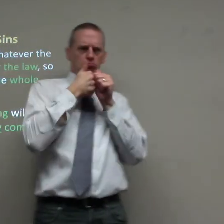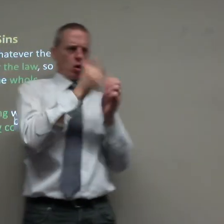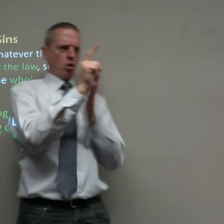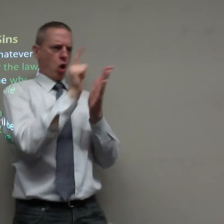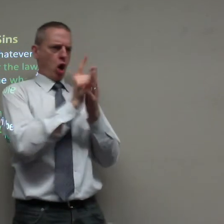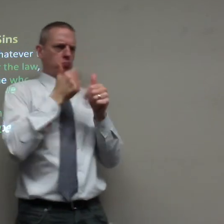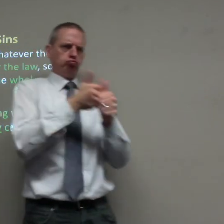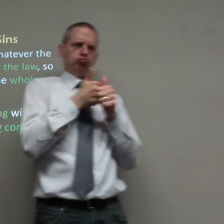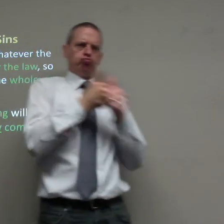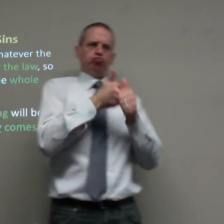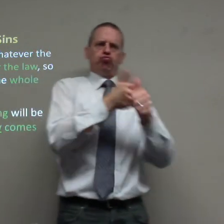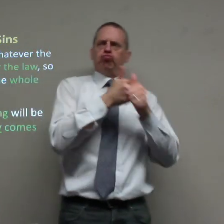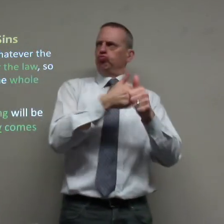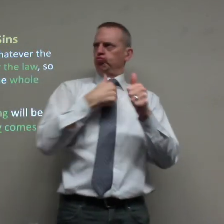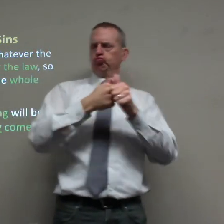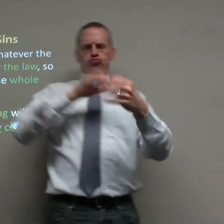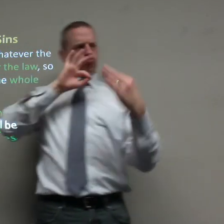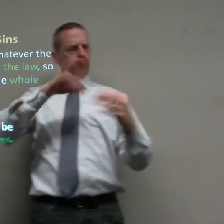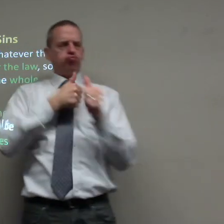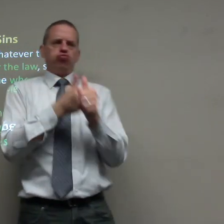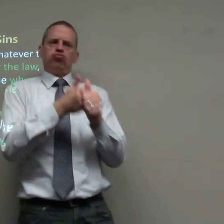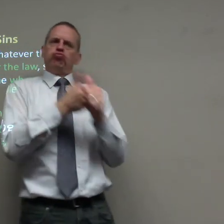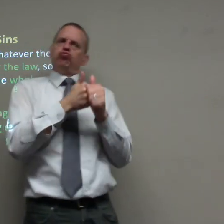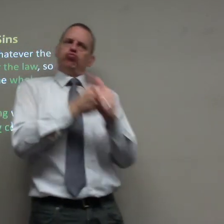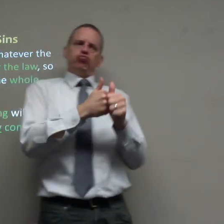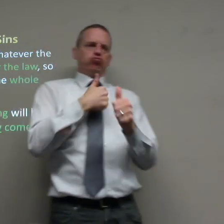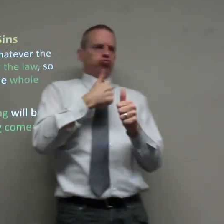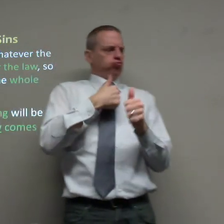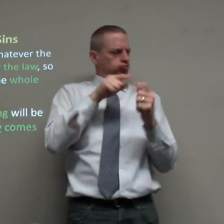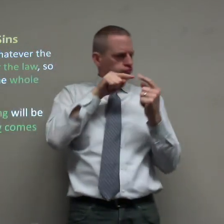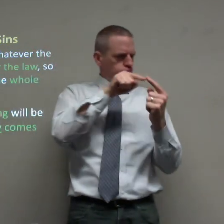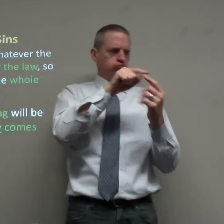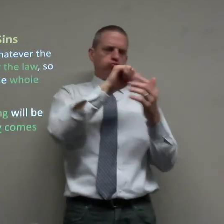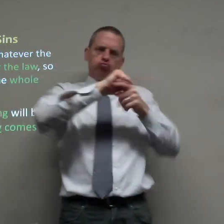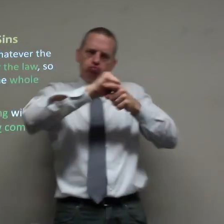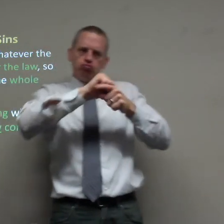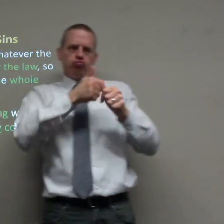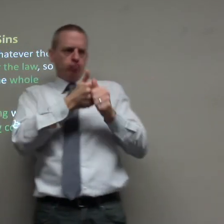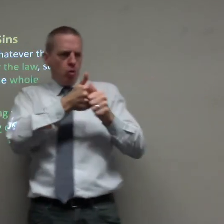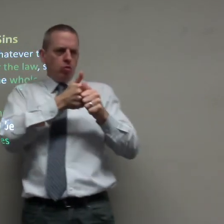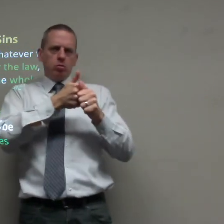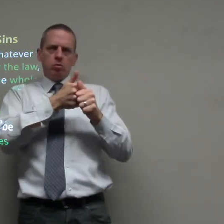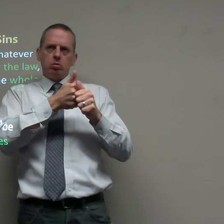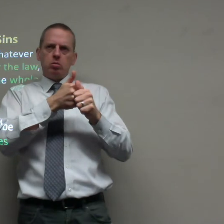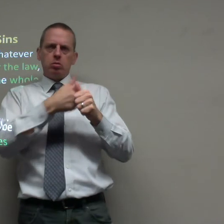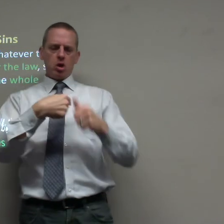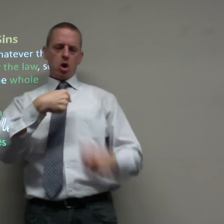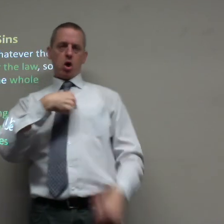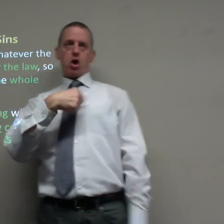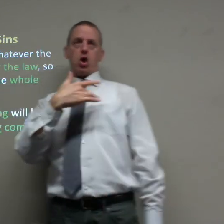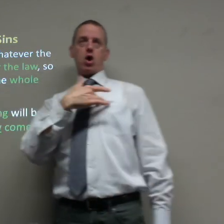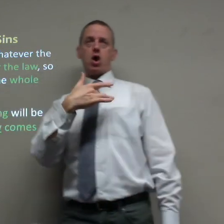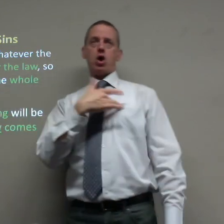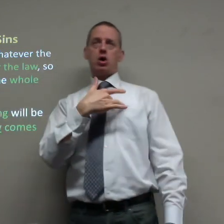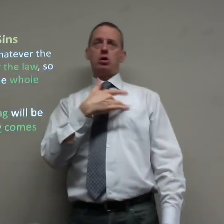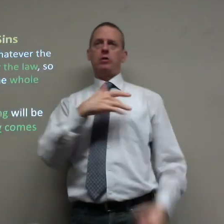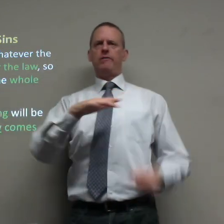We follow the law constantly. And they're perfect. They're following and they're practicing the law. But in our